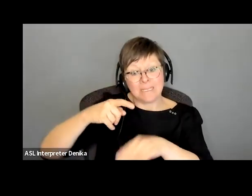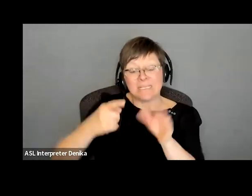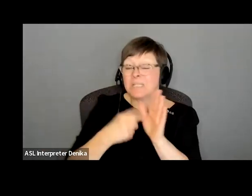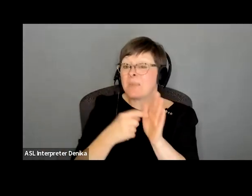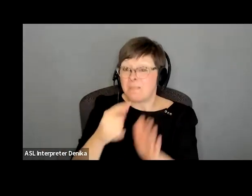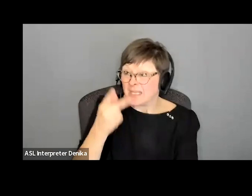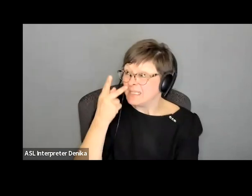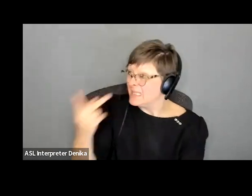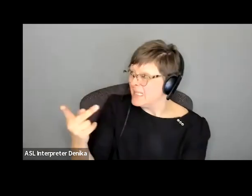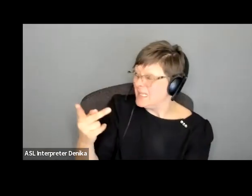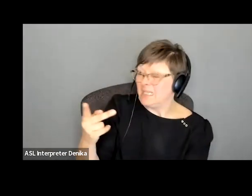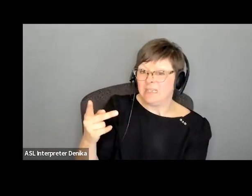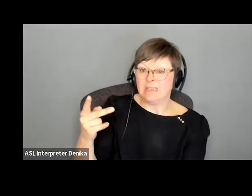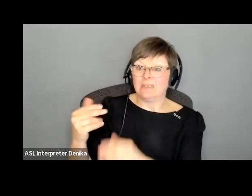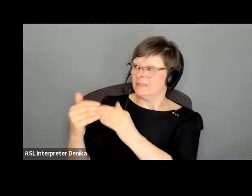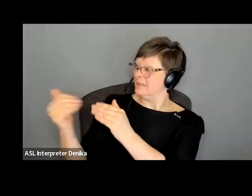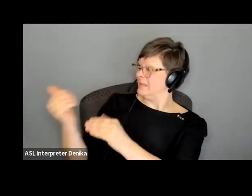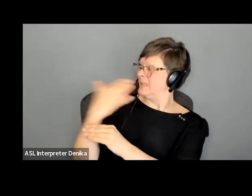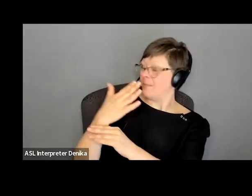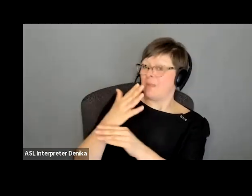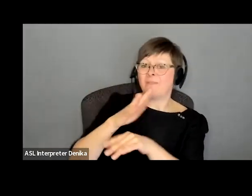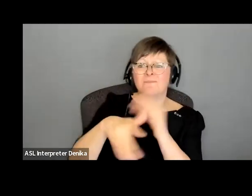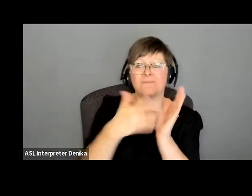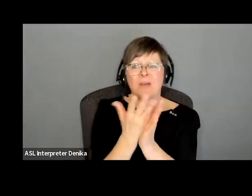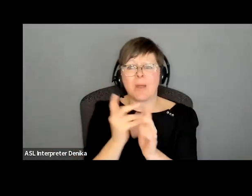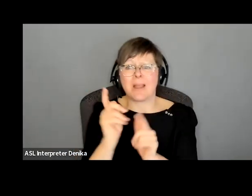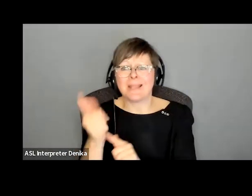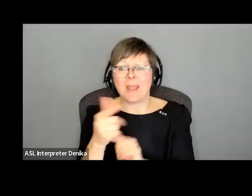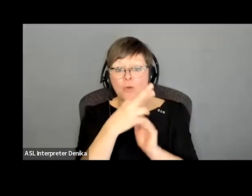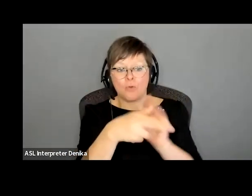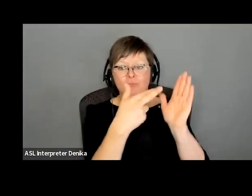in five hours later and the role's gone